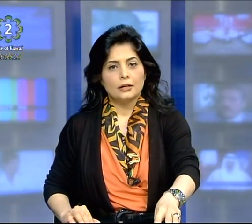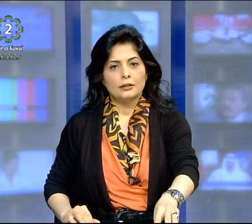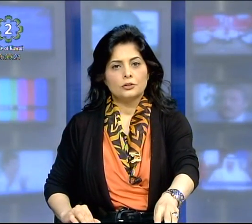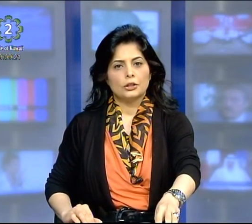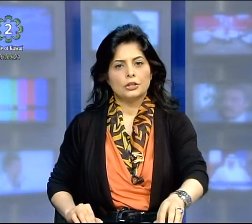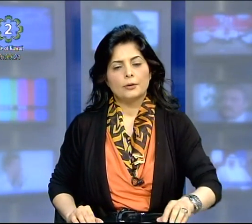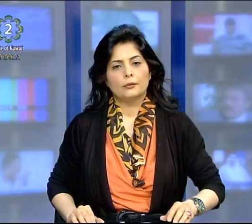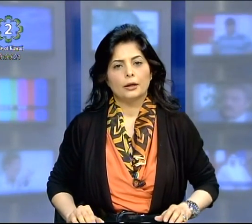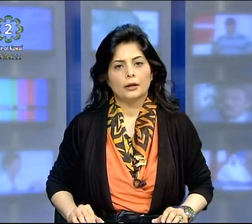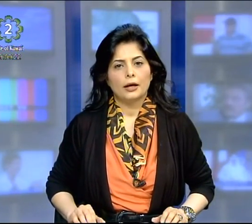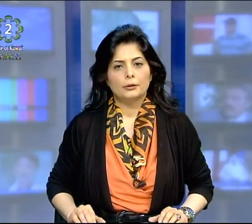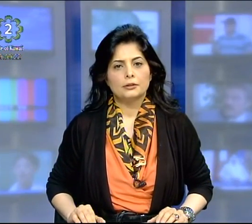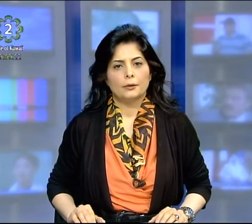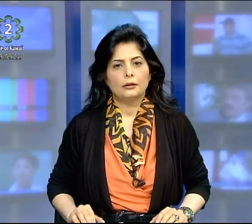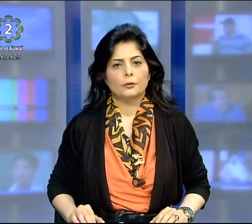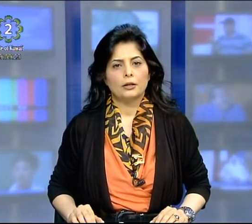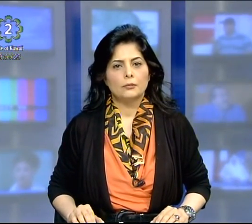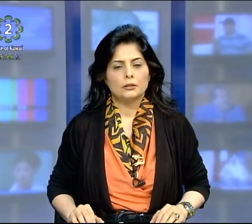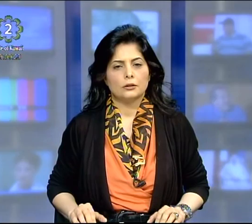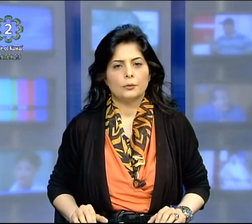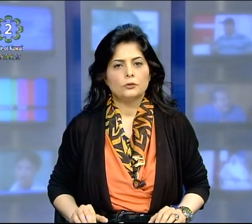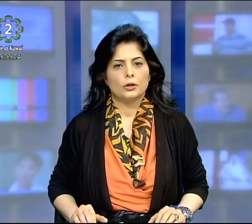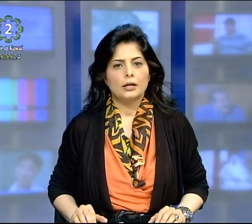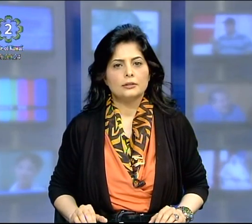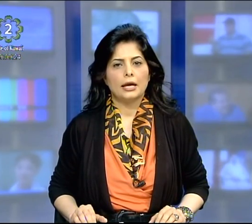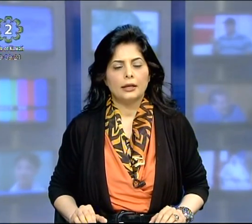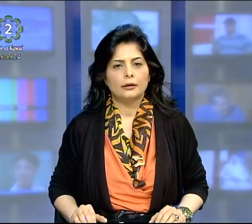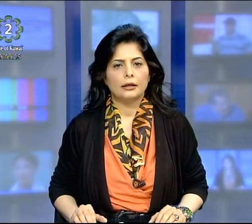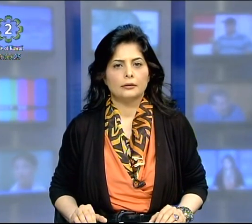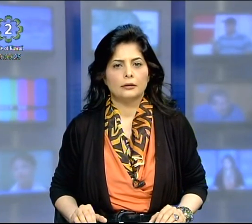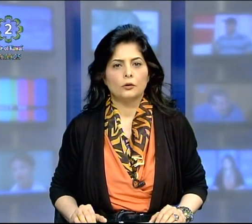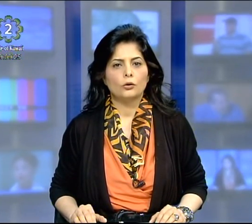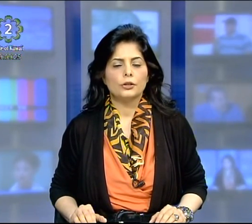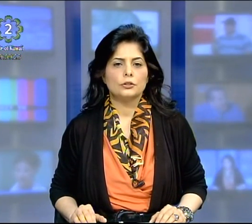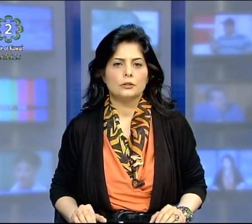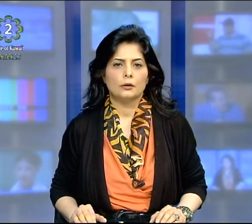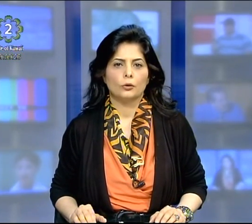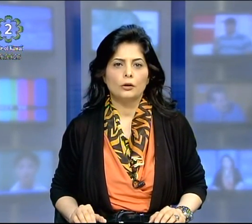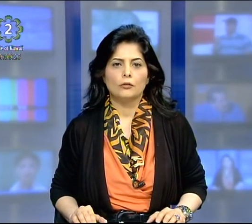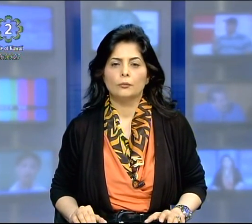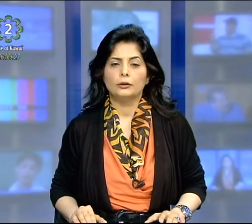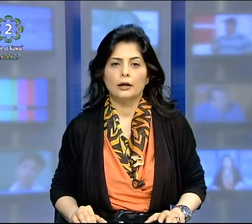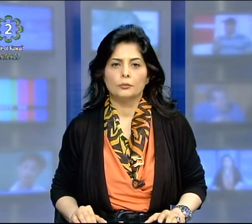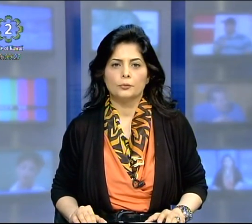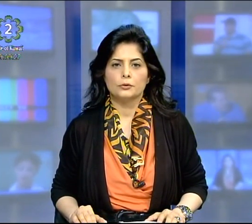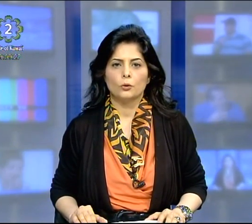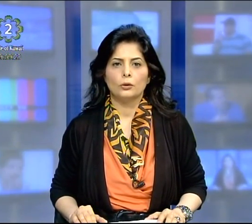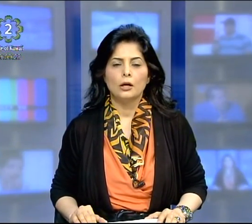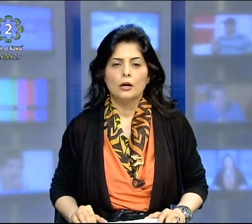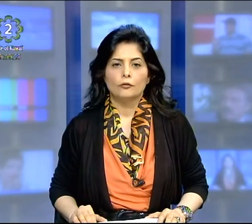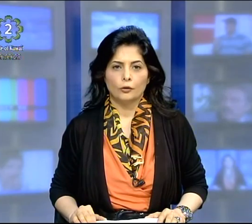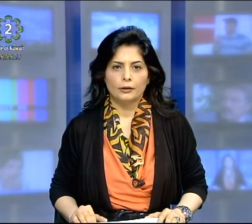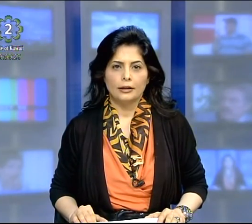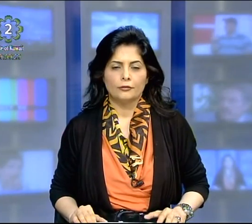His Highness Sheikh Jabir Mubarak Al-Hamad al-Sabah, the Prime Minister, patronized and attended the inauguration ceremony of a multi-purpose